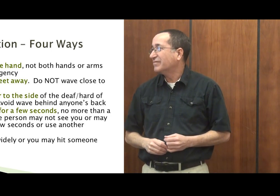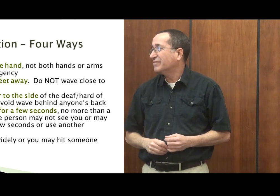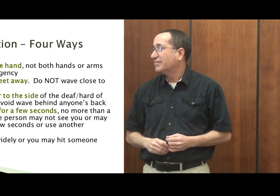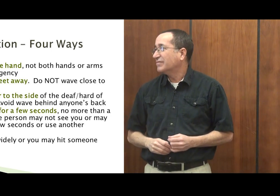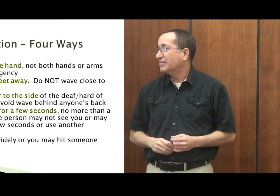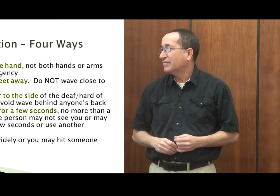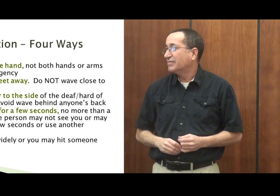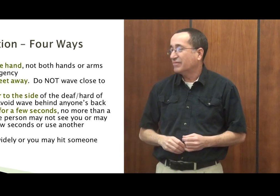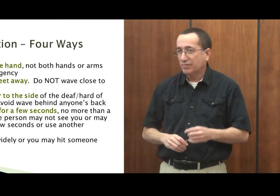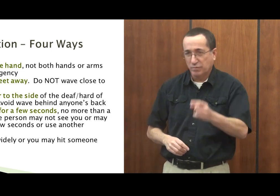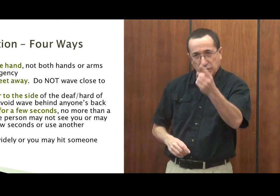peripheral vision.